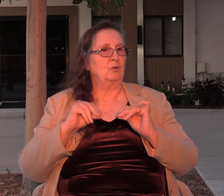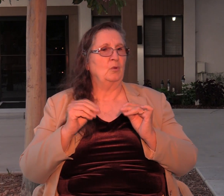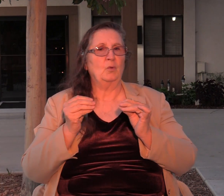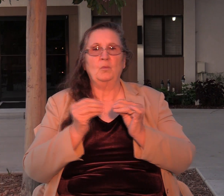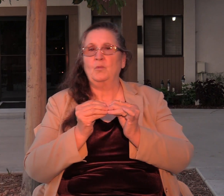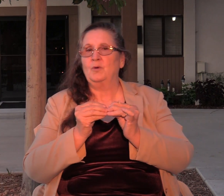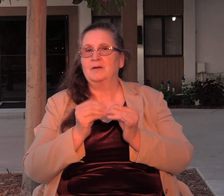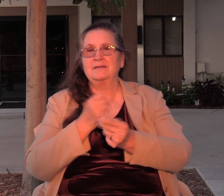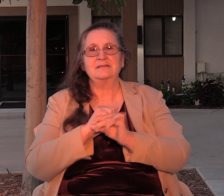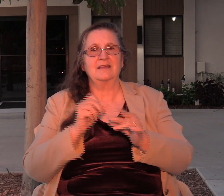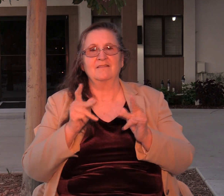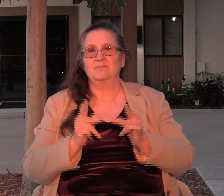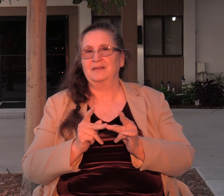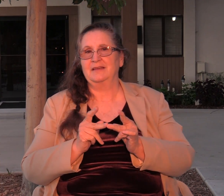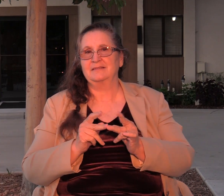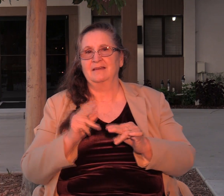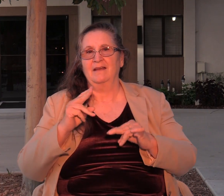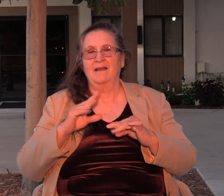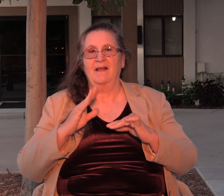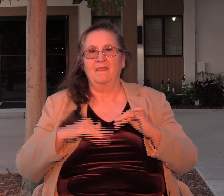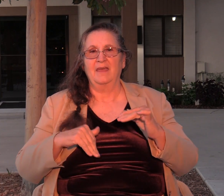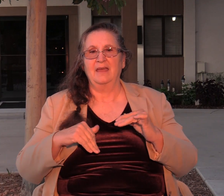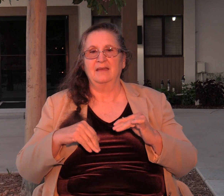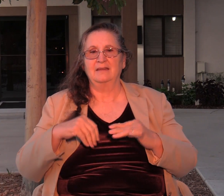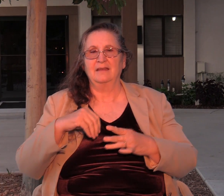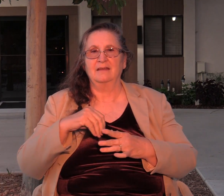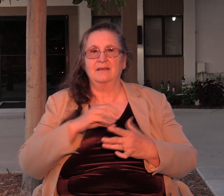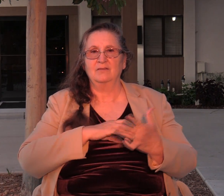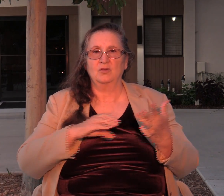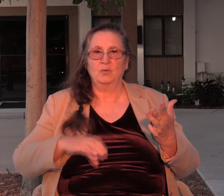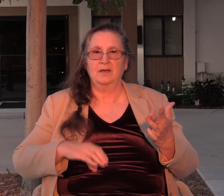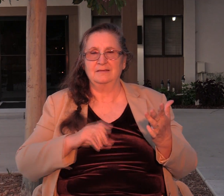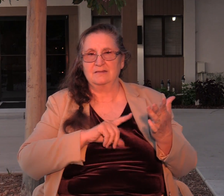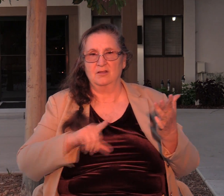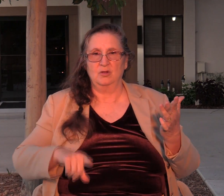than in the strong tower that is our Lord Jesus Christ